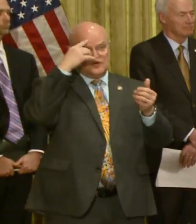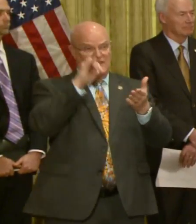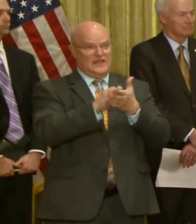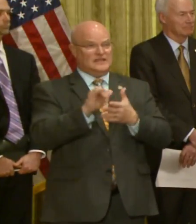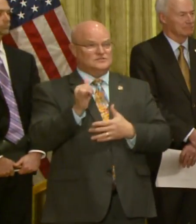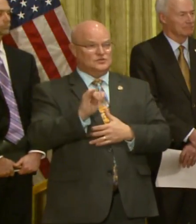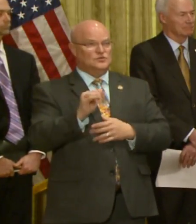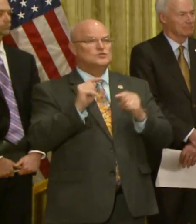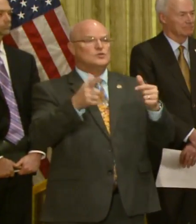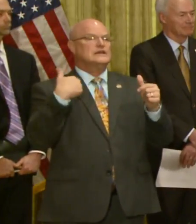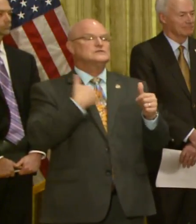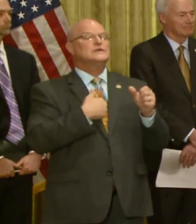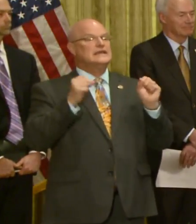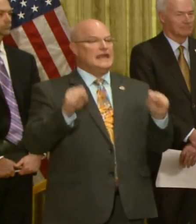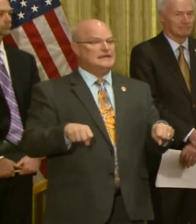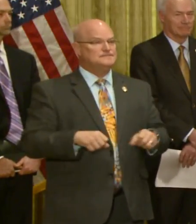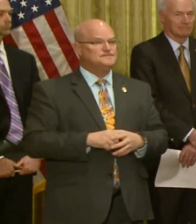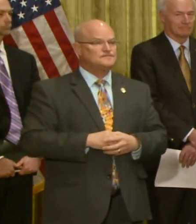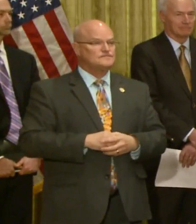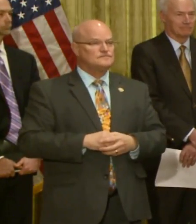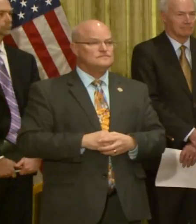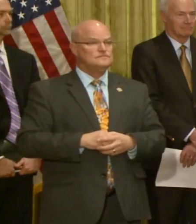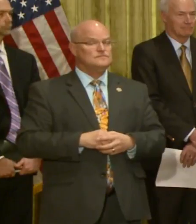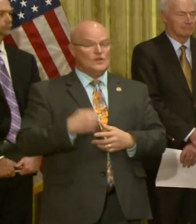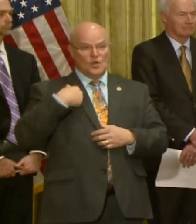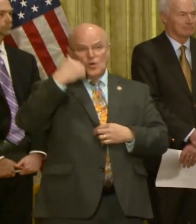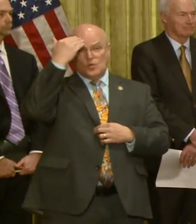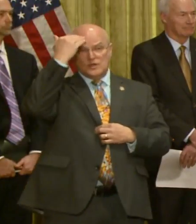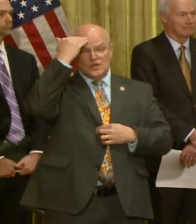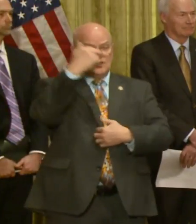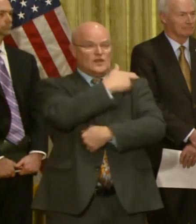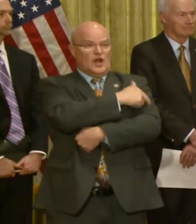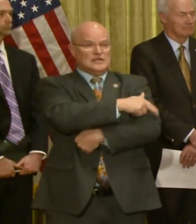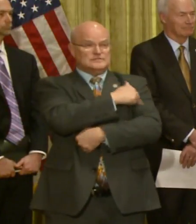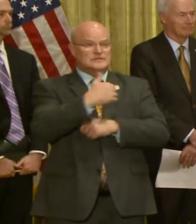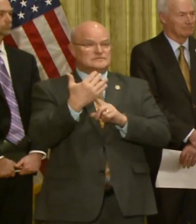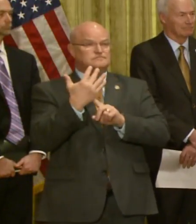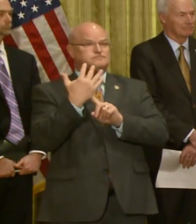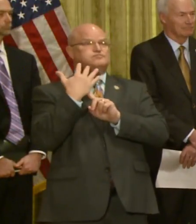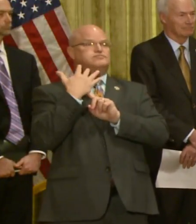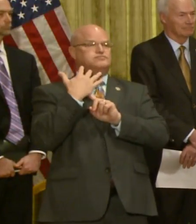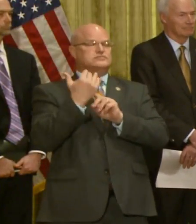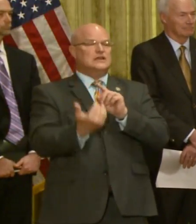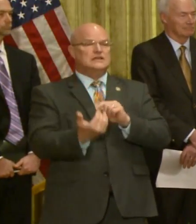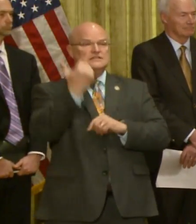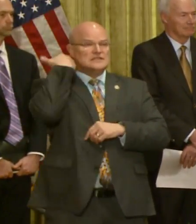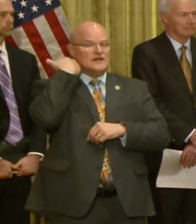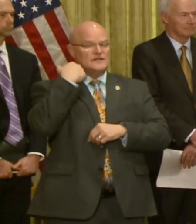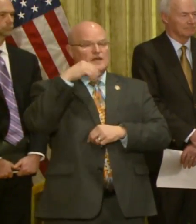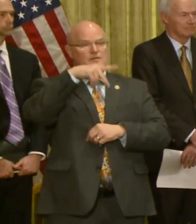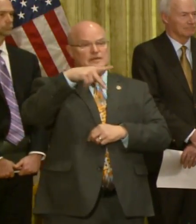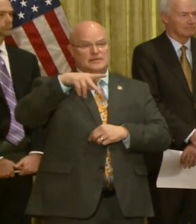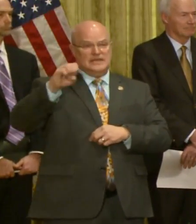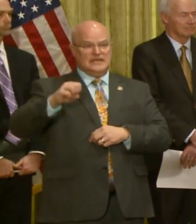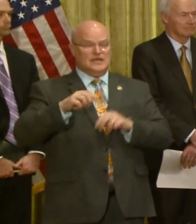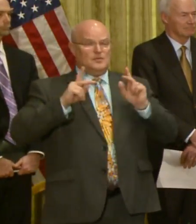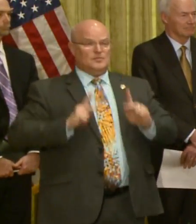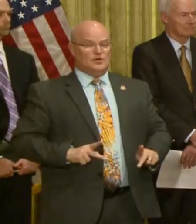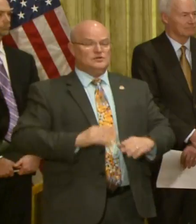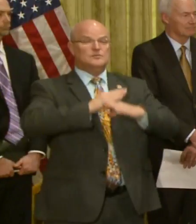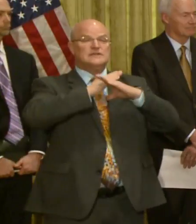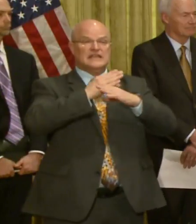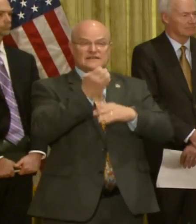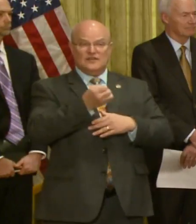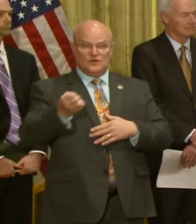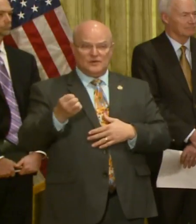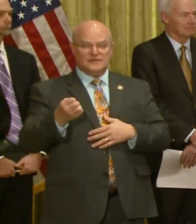as quickly as we can. We also know that hospitals are critically burdened by consumption of personal protective equipment. And